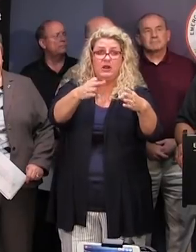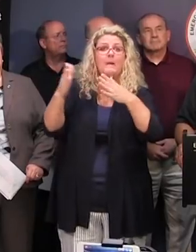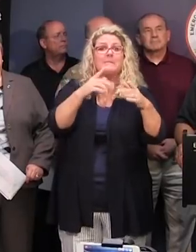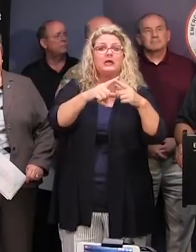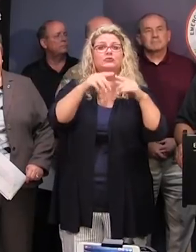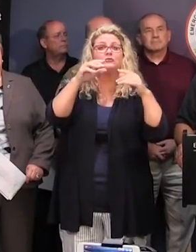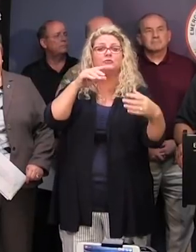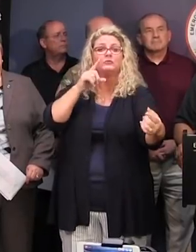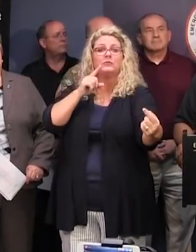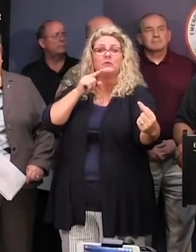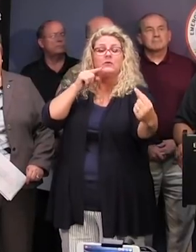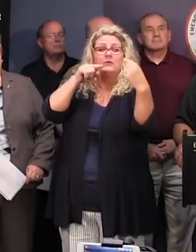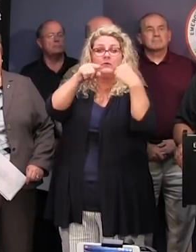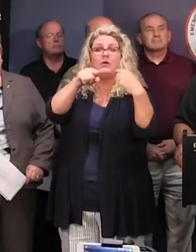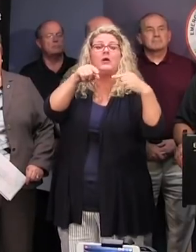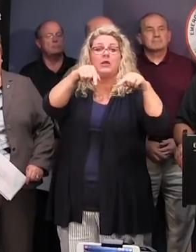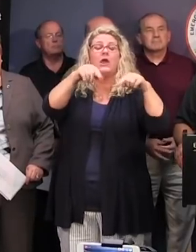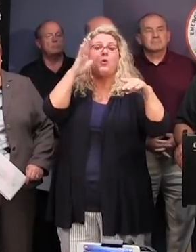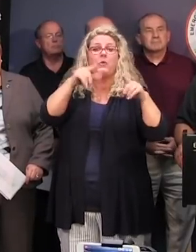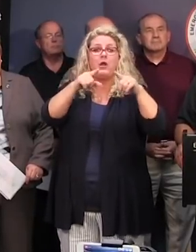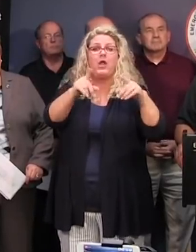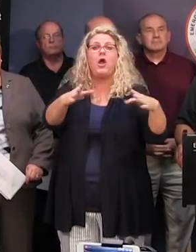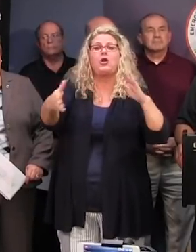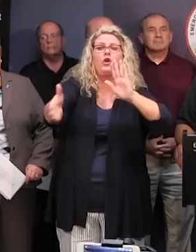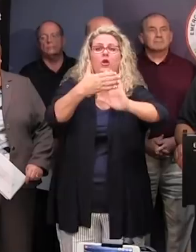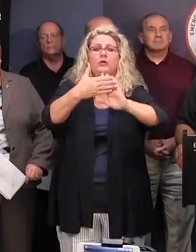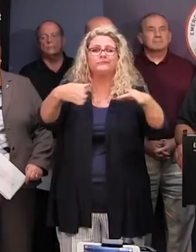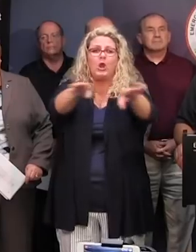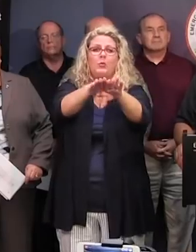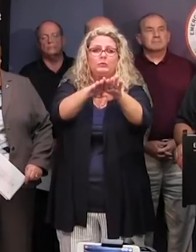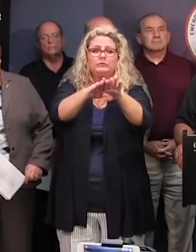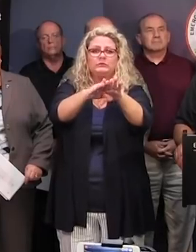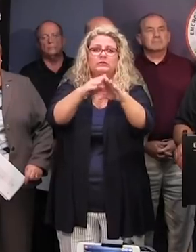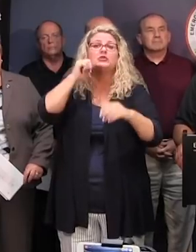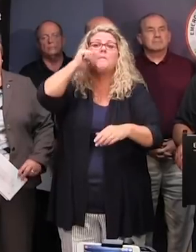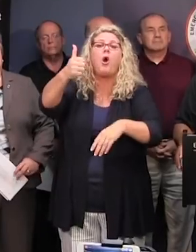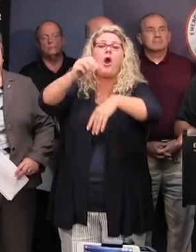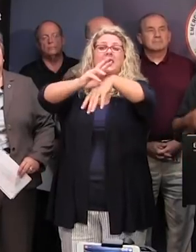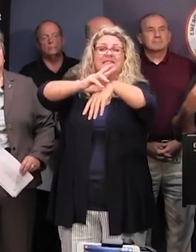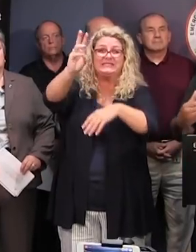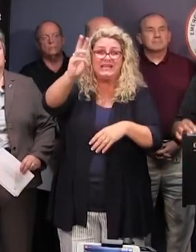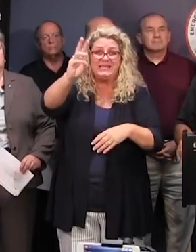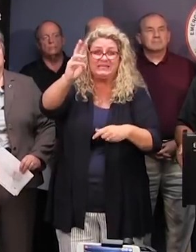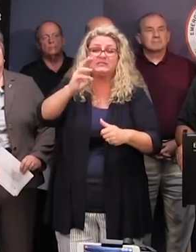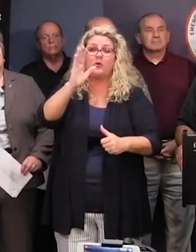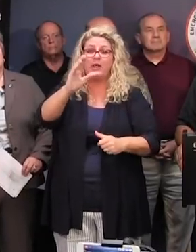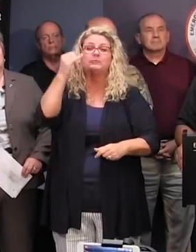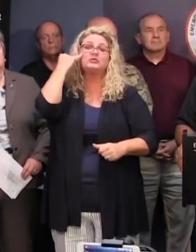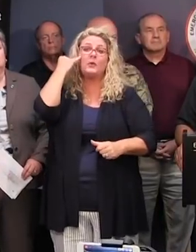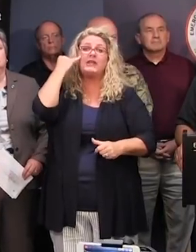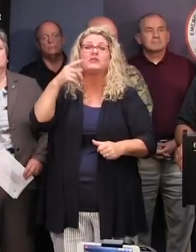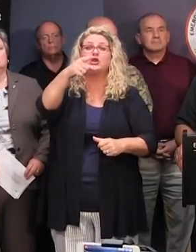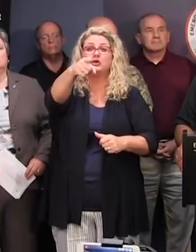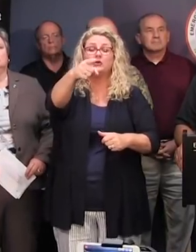that reverse route tomorrow at 6 p.m. That means that if you are in front of the trooper's